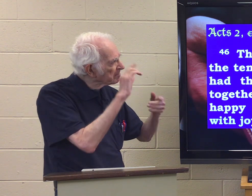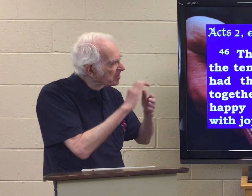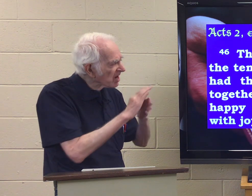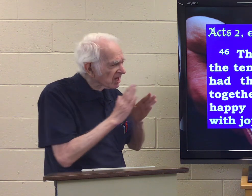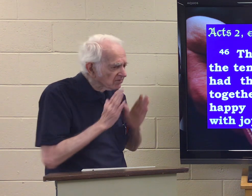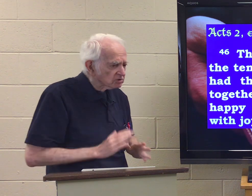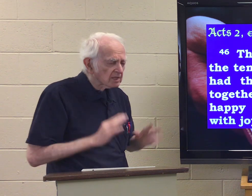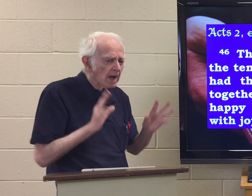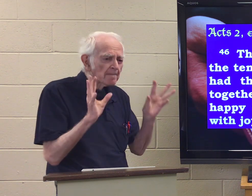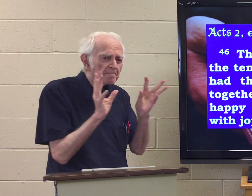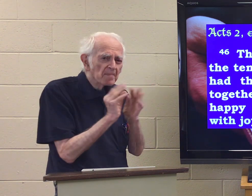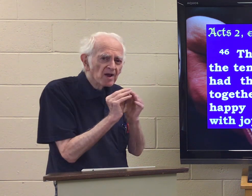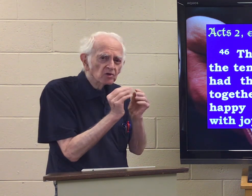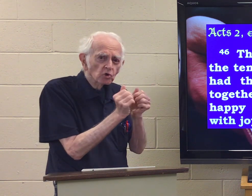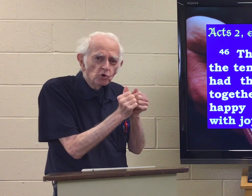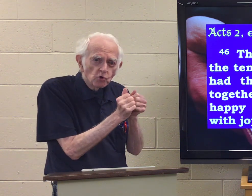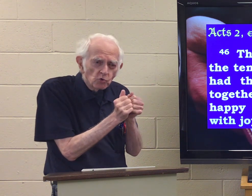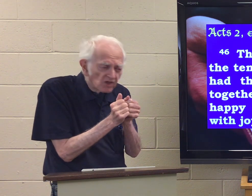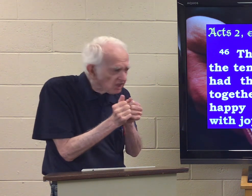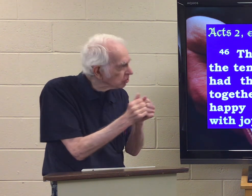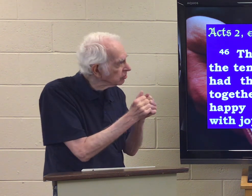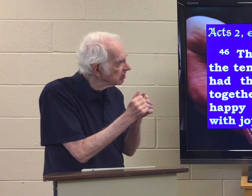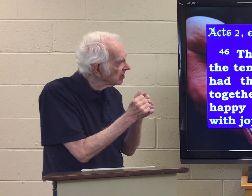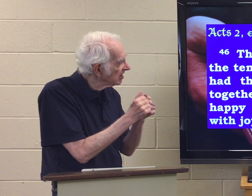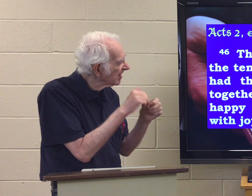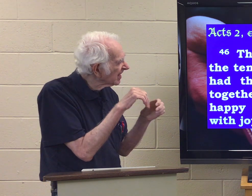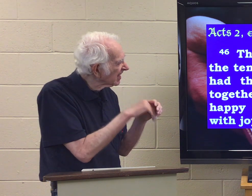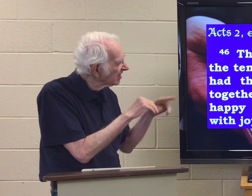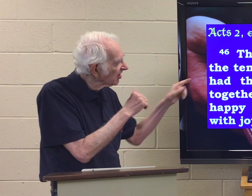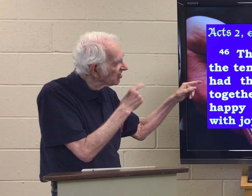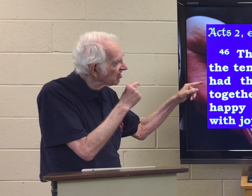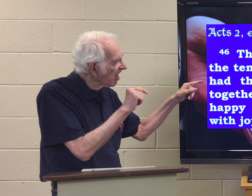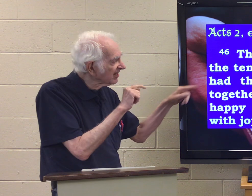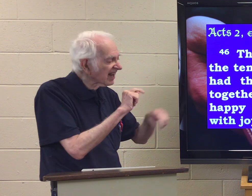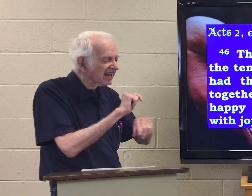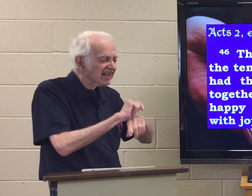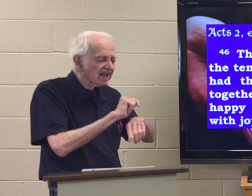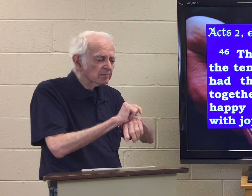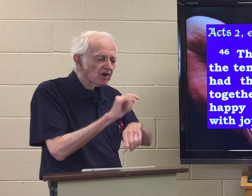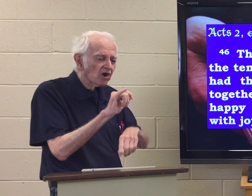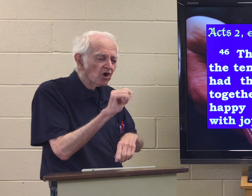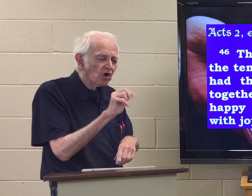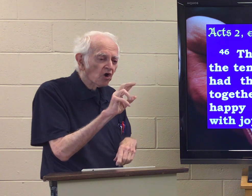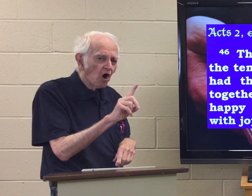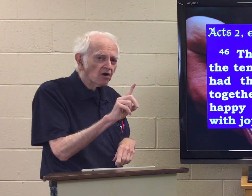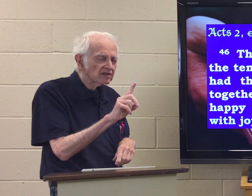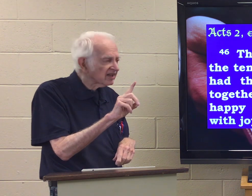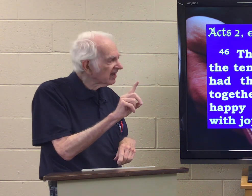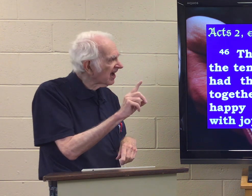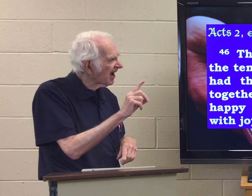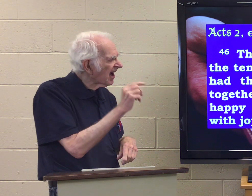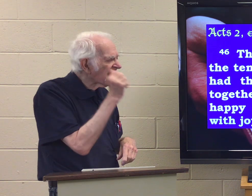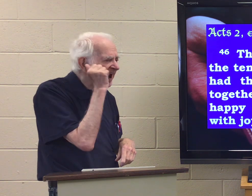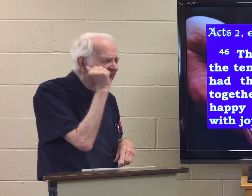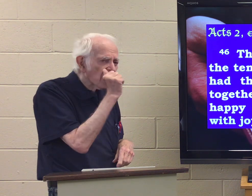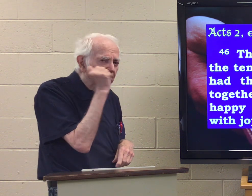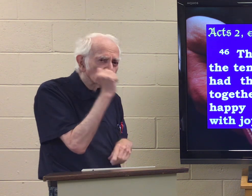The believers met together in the temple yard every day.